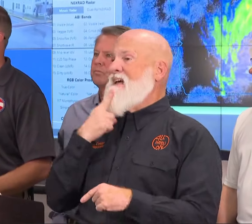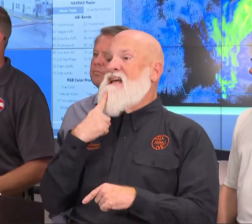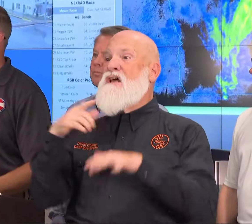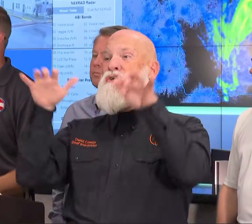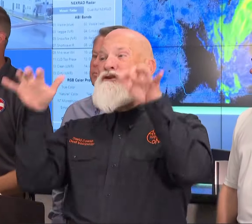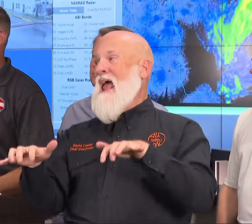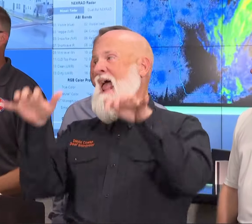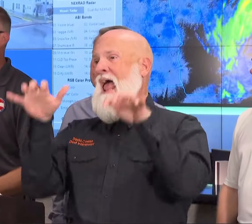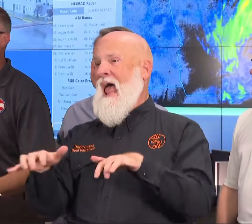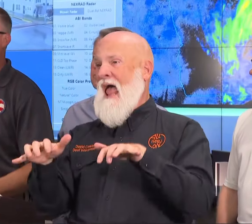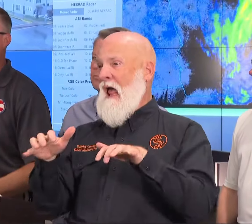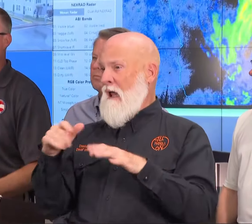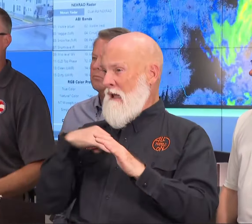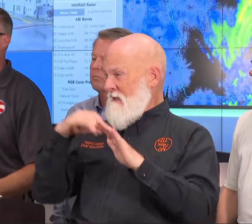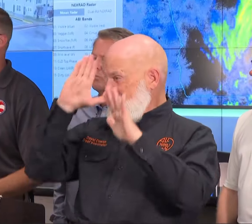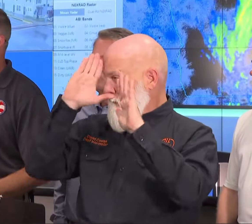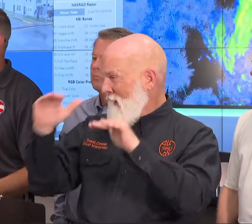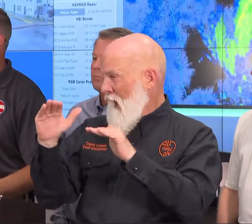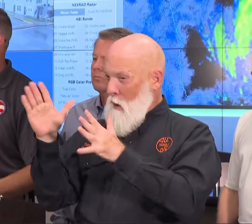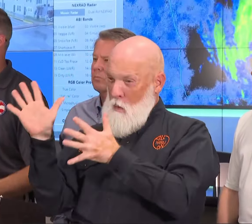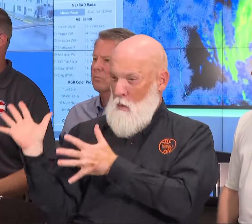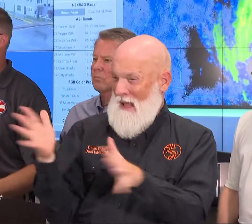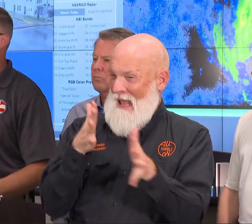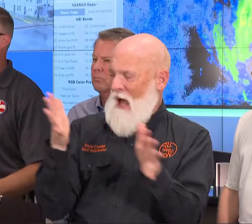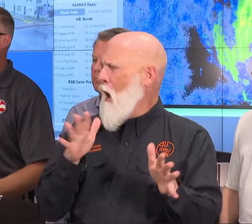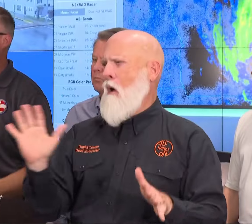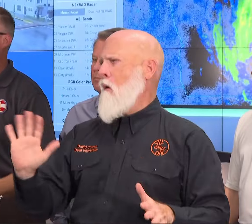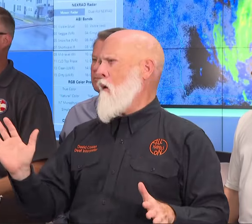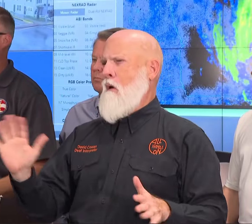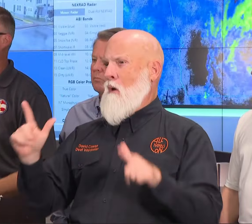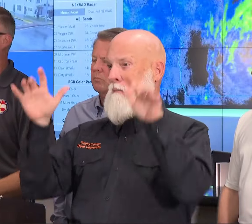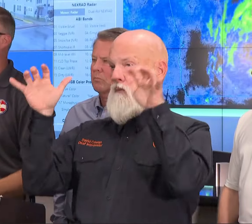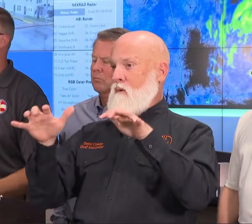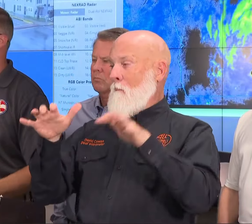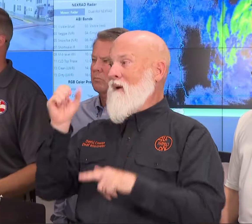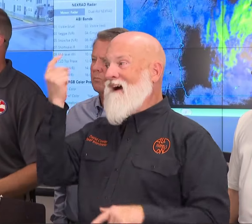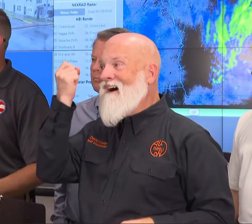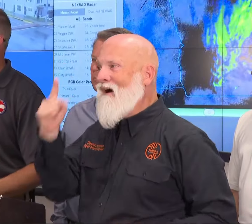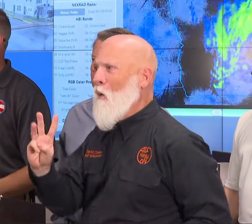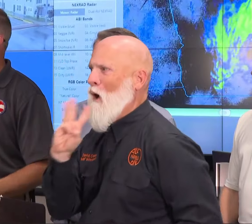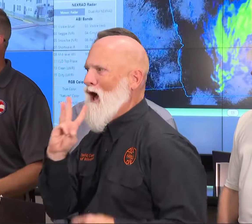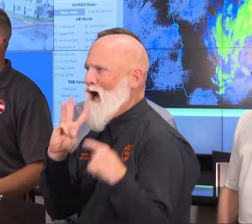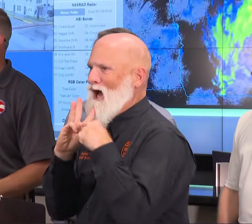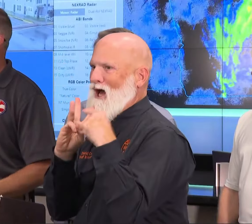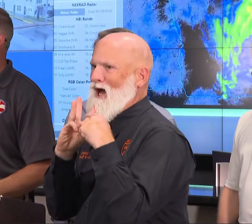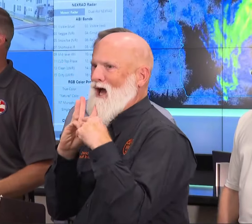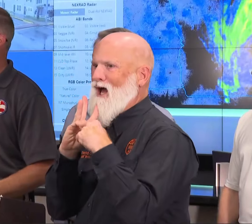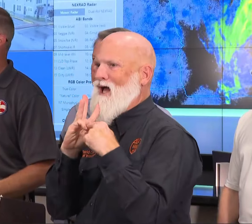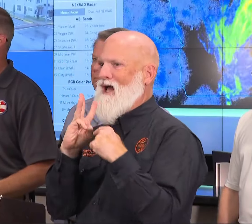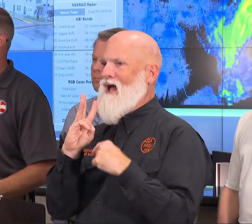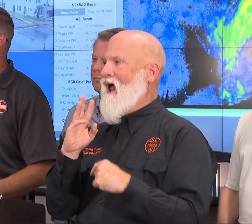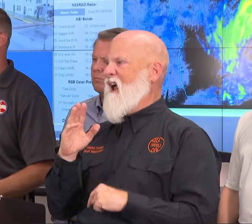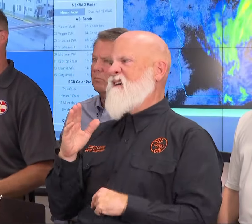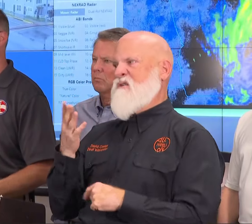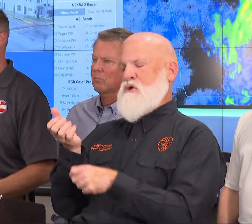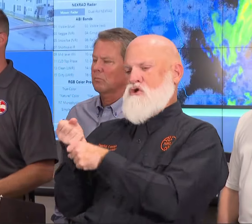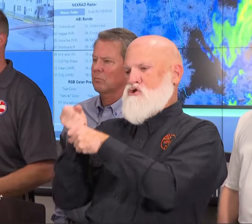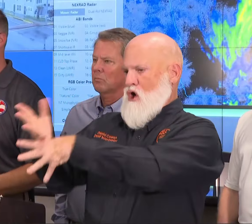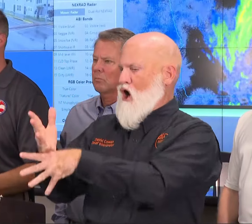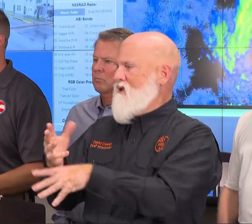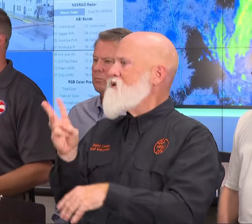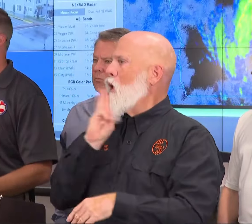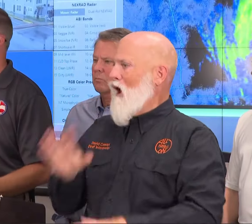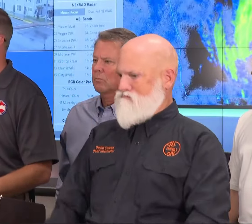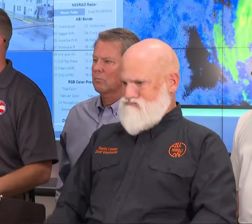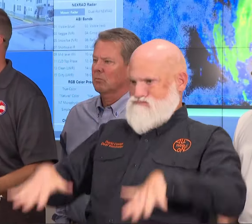extended periods of time. We knew this was going to be a water event. So that's the majority of how our resources were prepared to respond. We just